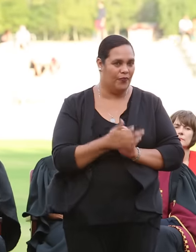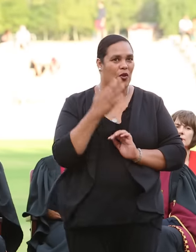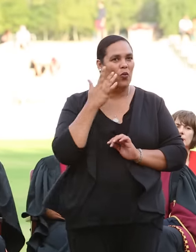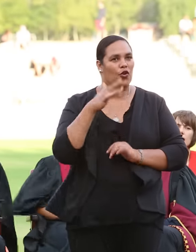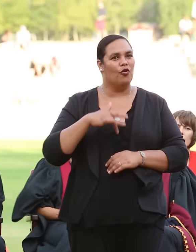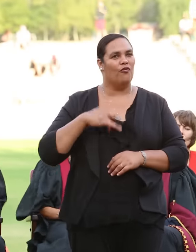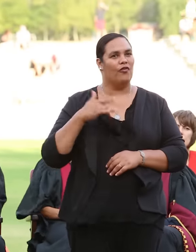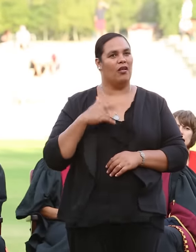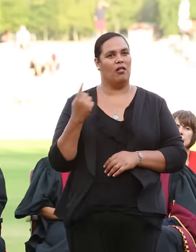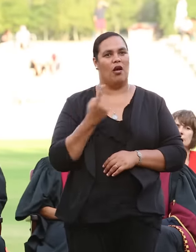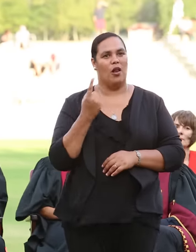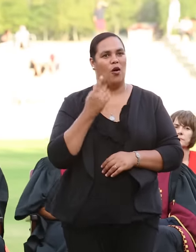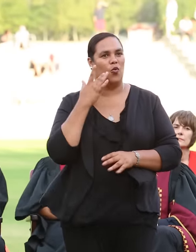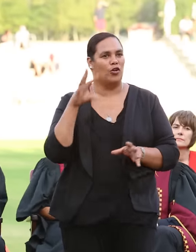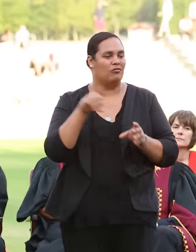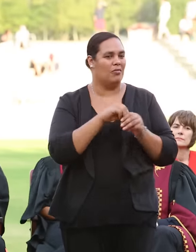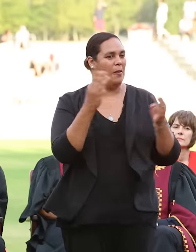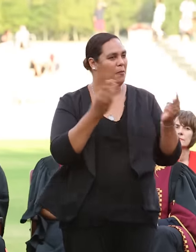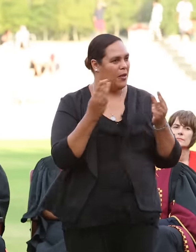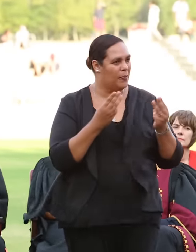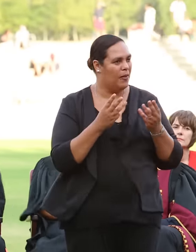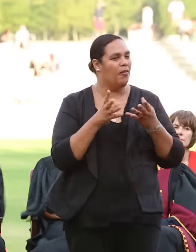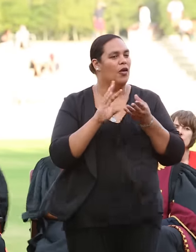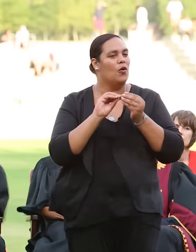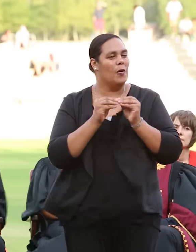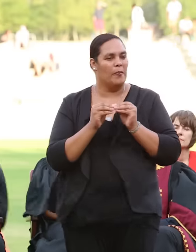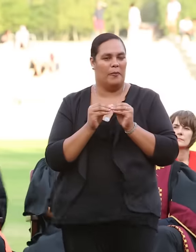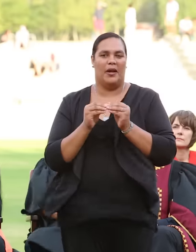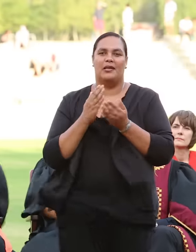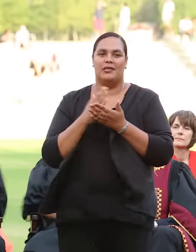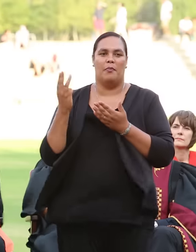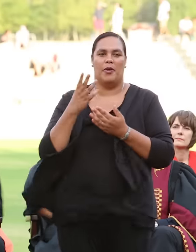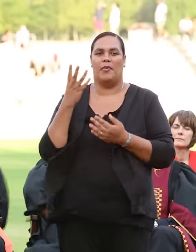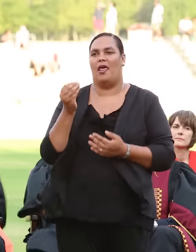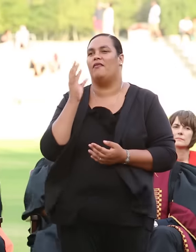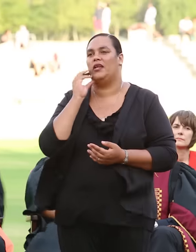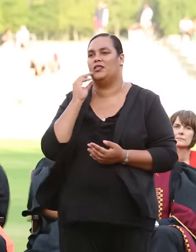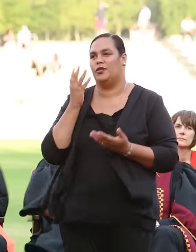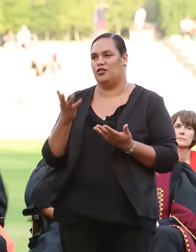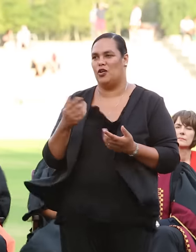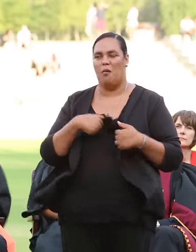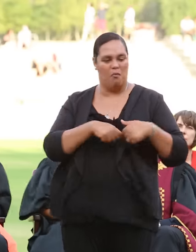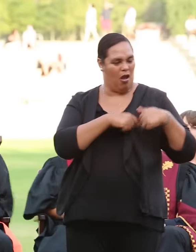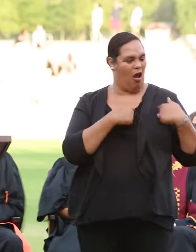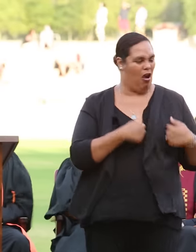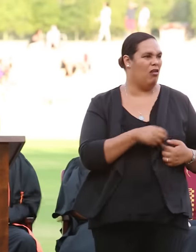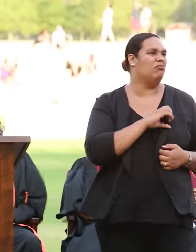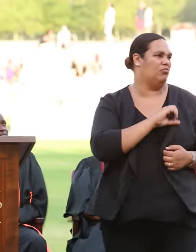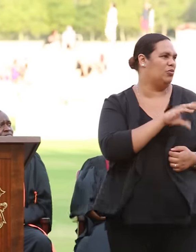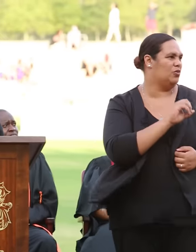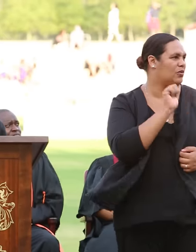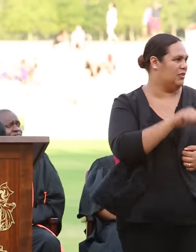alone when you're surrounded by people is something that some of you might be experiencing at this moment and my heart aches at the very thought.